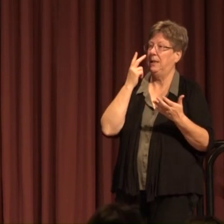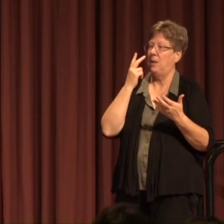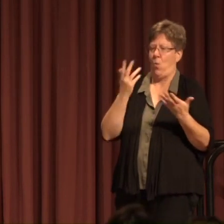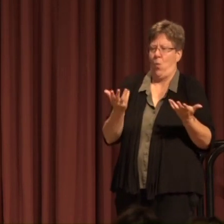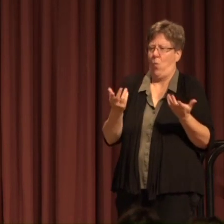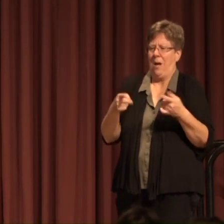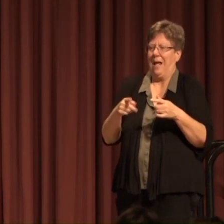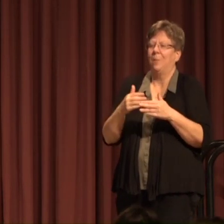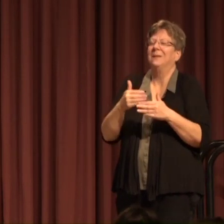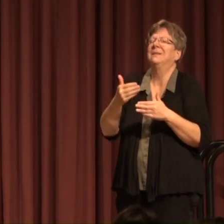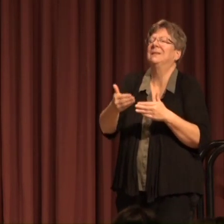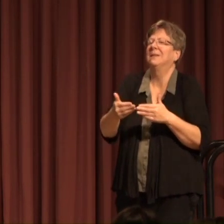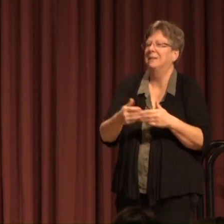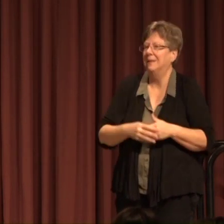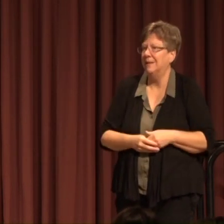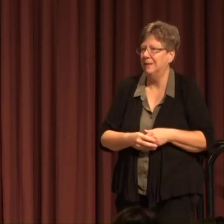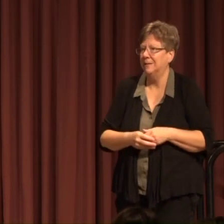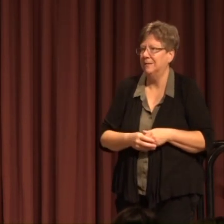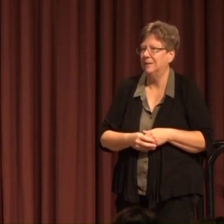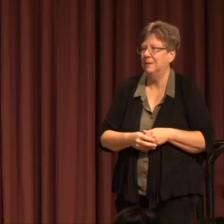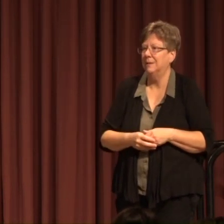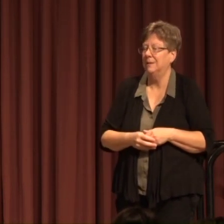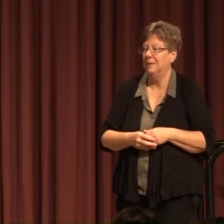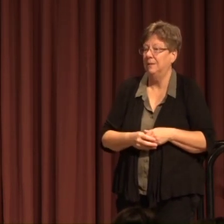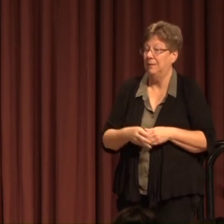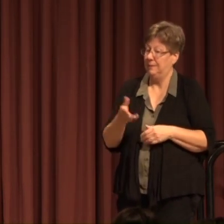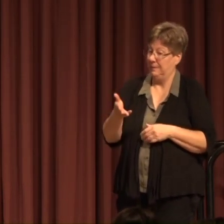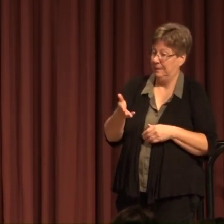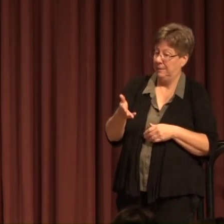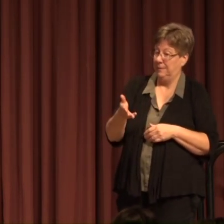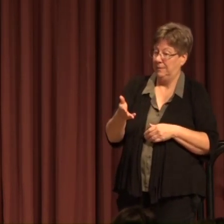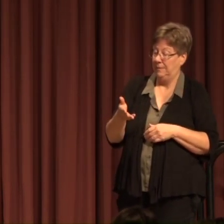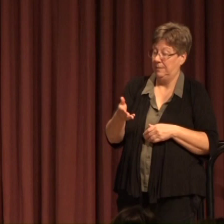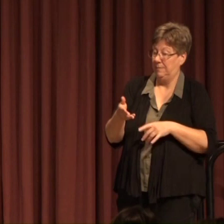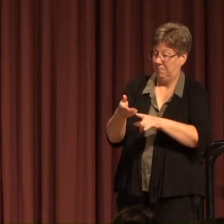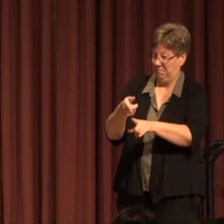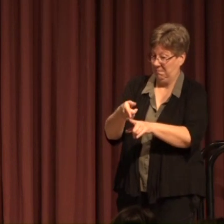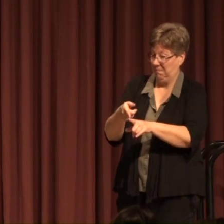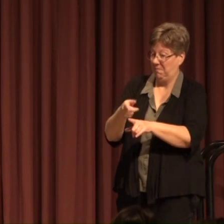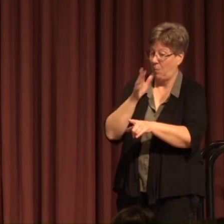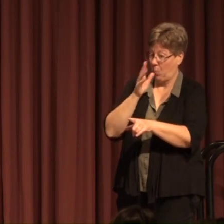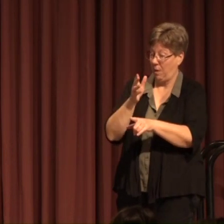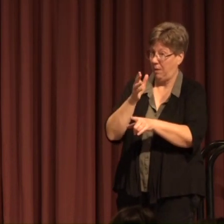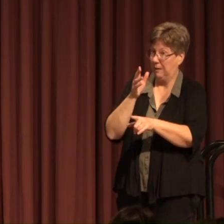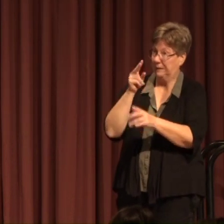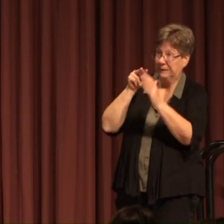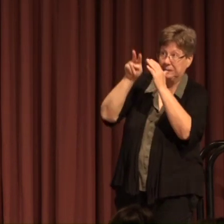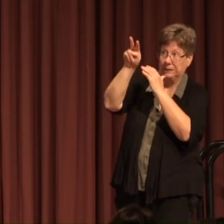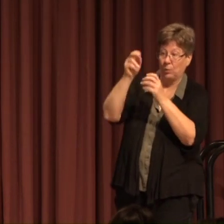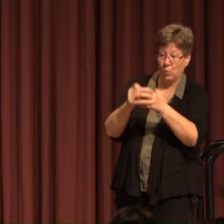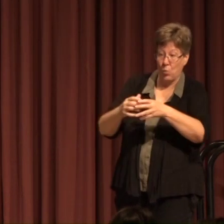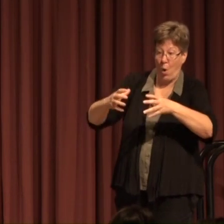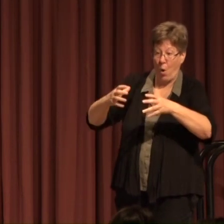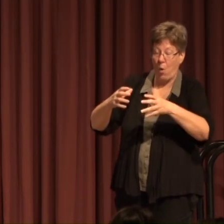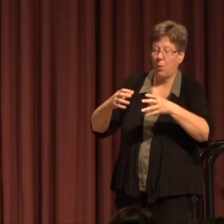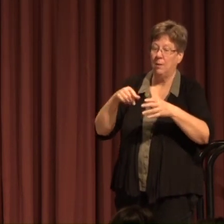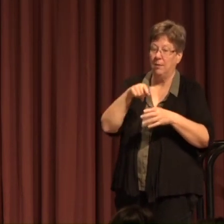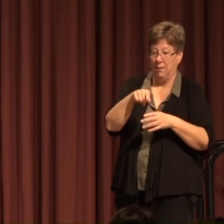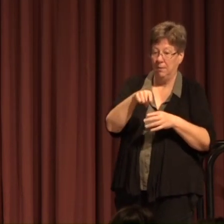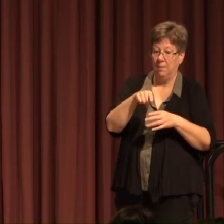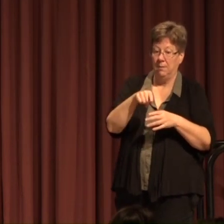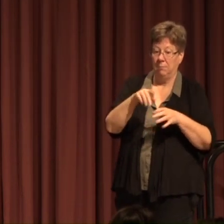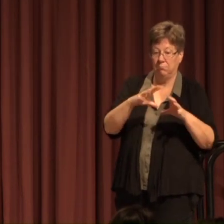What happens next Is it a candidate for significant growth and development? Is it a priority